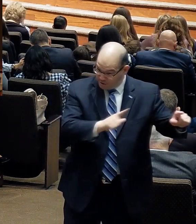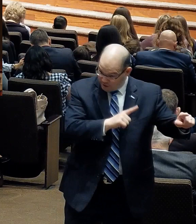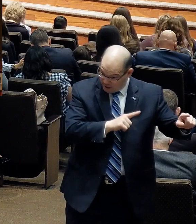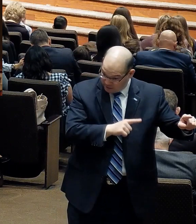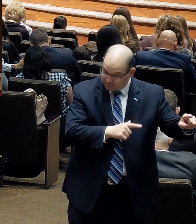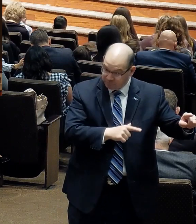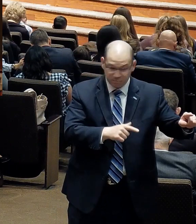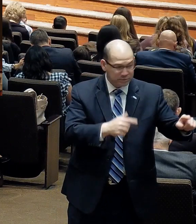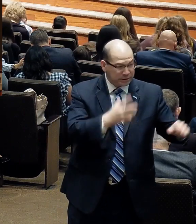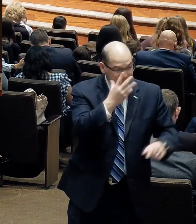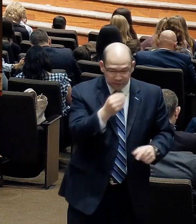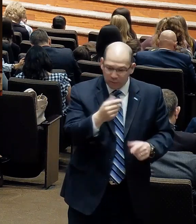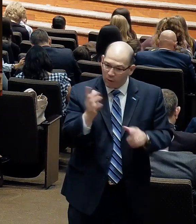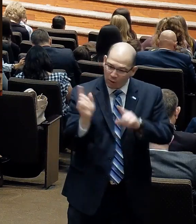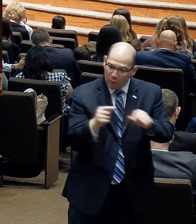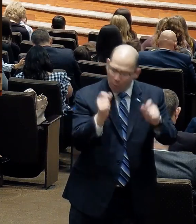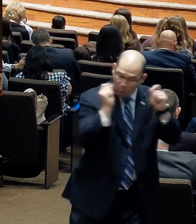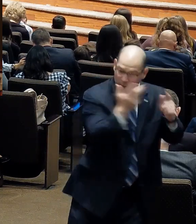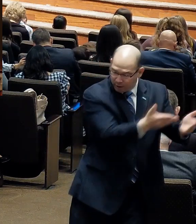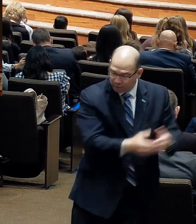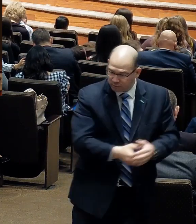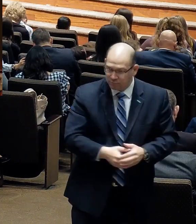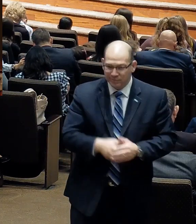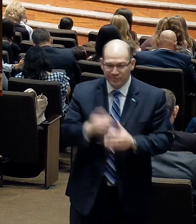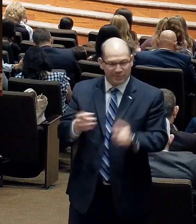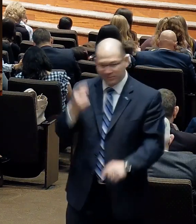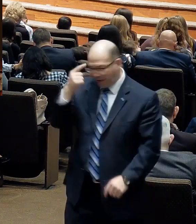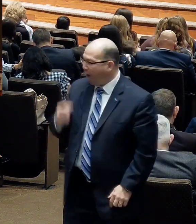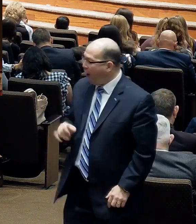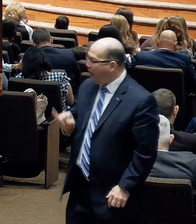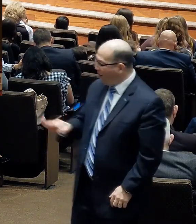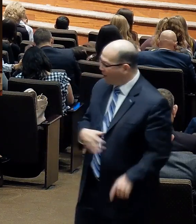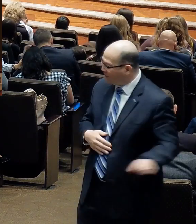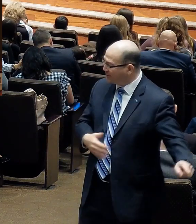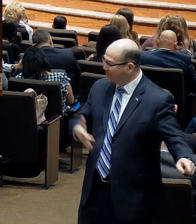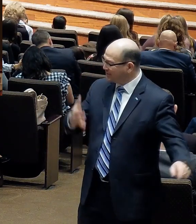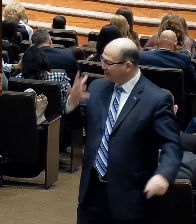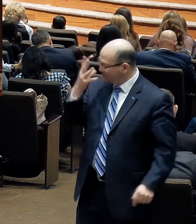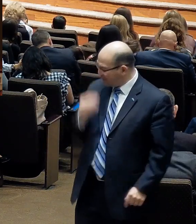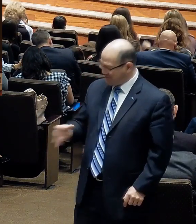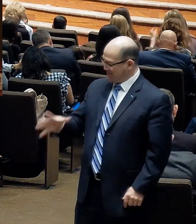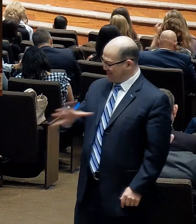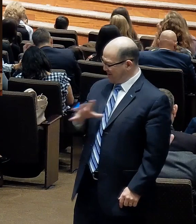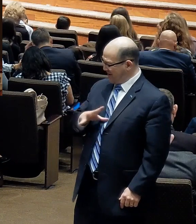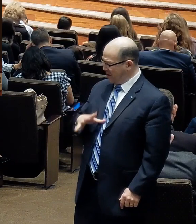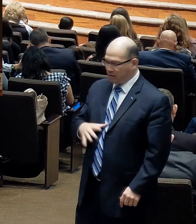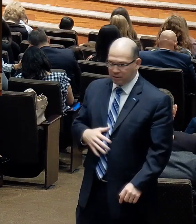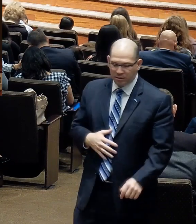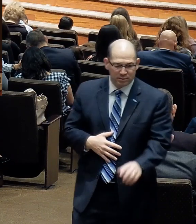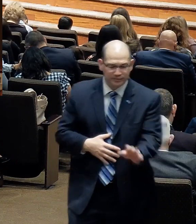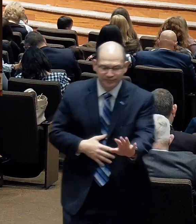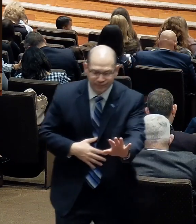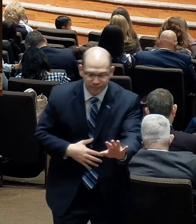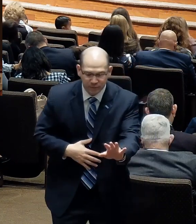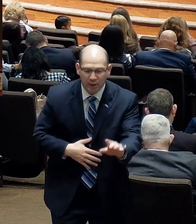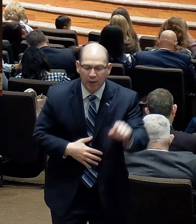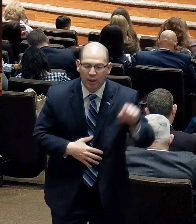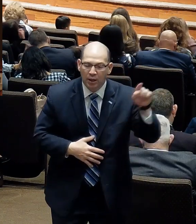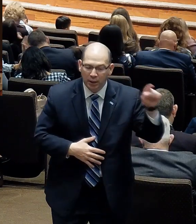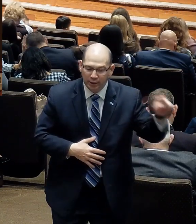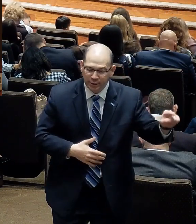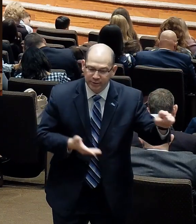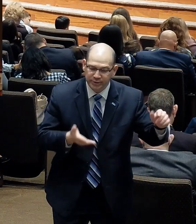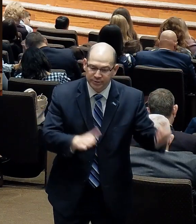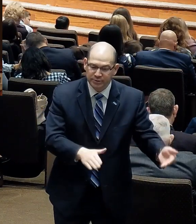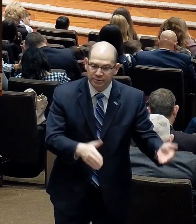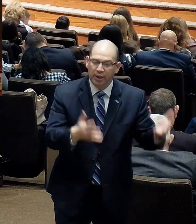12. Then said his disciples, Lord, if he sleep, he shall do well. Howbeit Jesus spake of his death. But they thought that he had spoken of